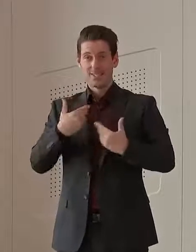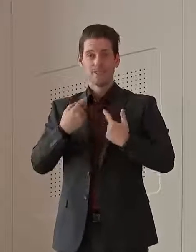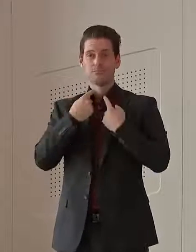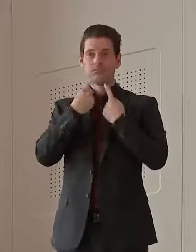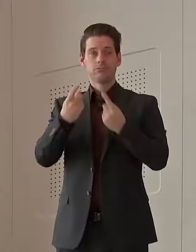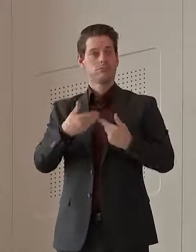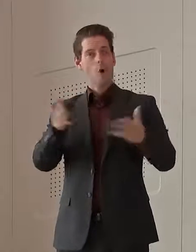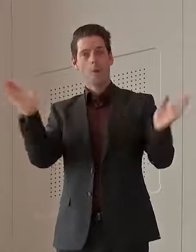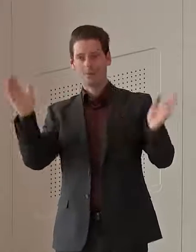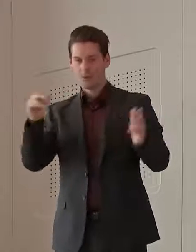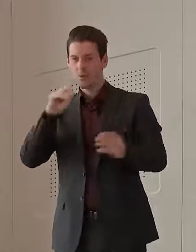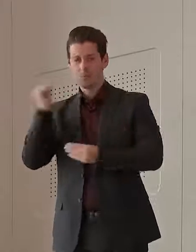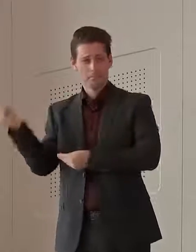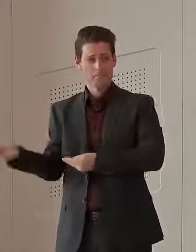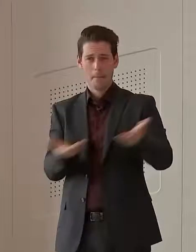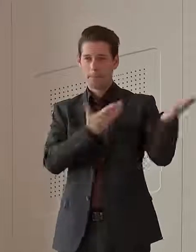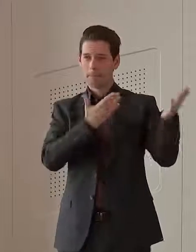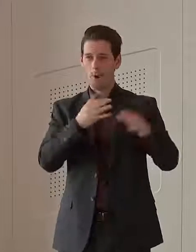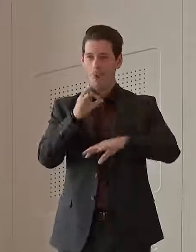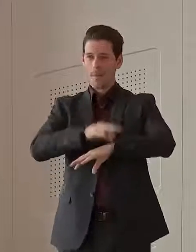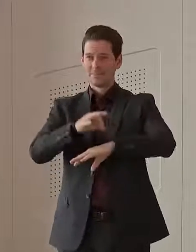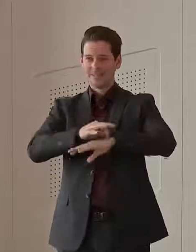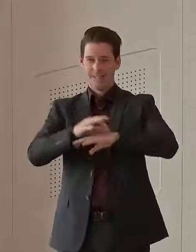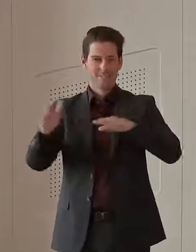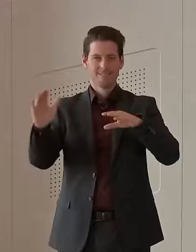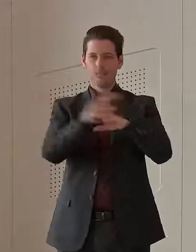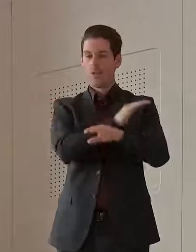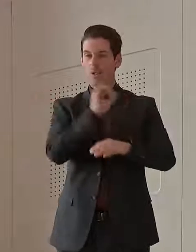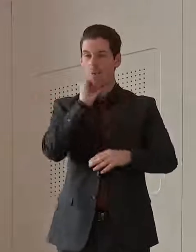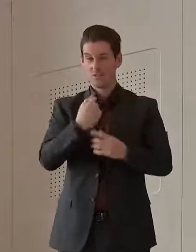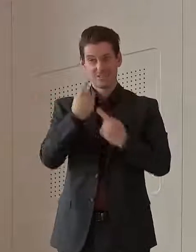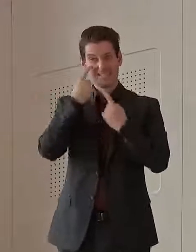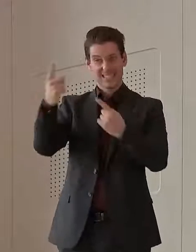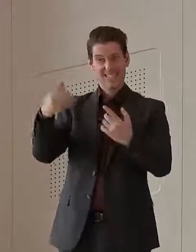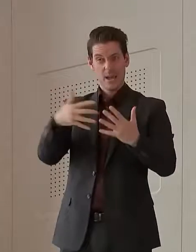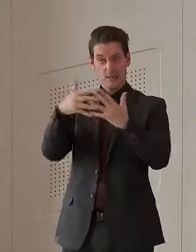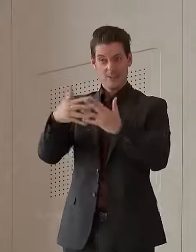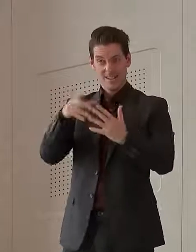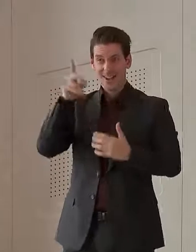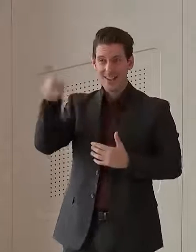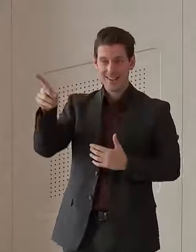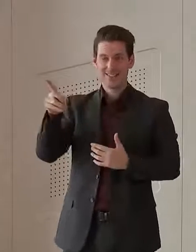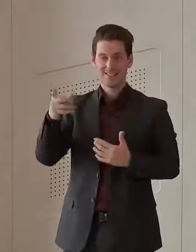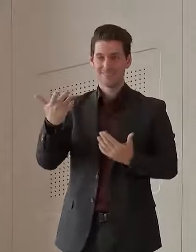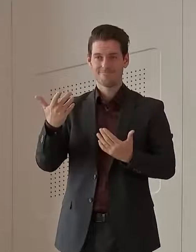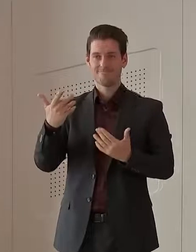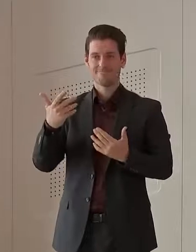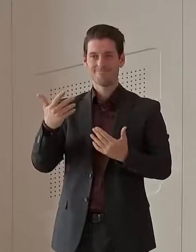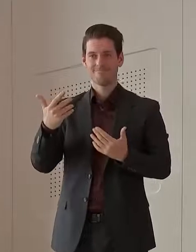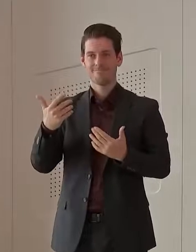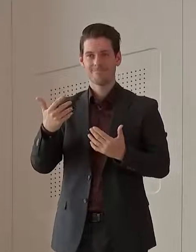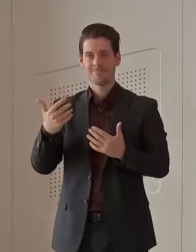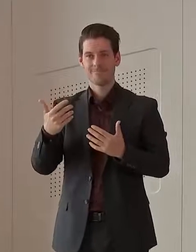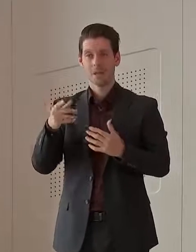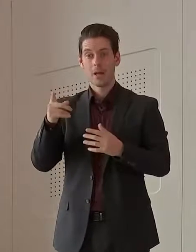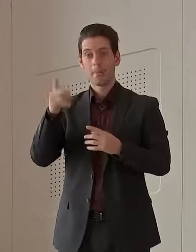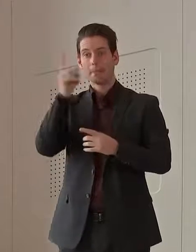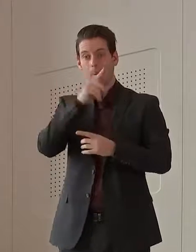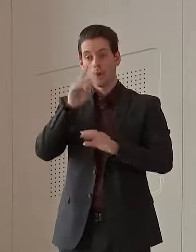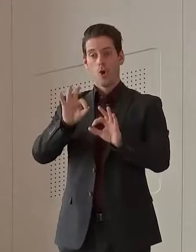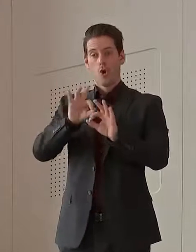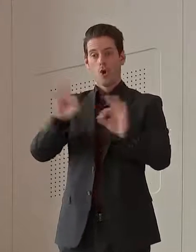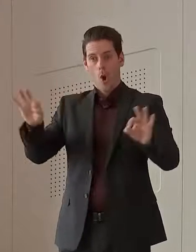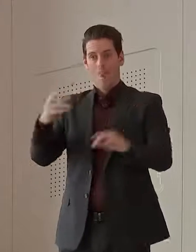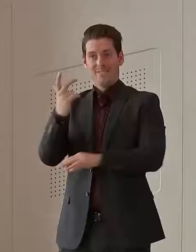seen the examples of around the world. We know at the moment the US is experiencing the pandemic of the unvaccinated.